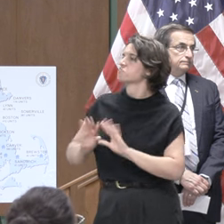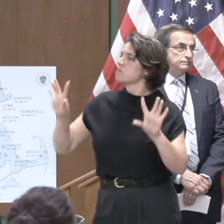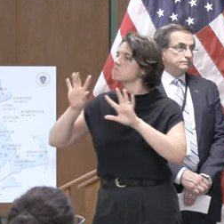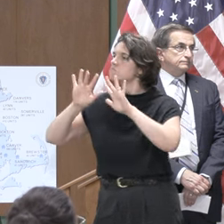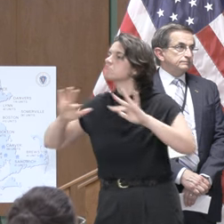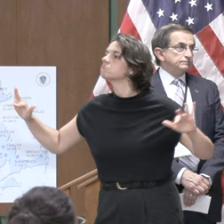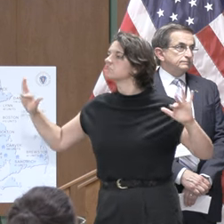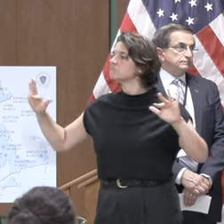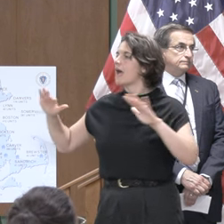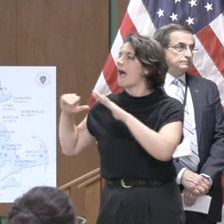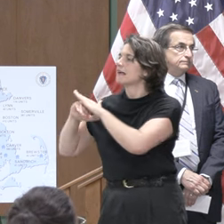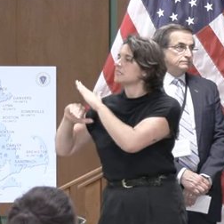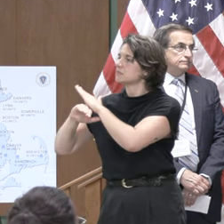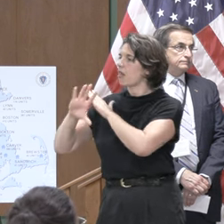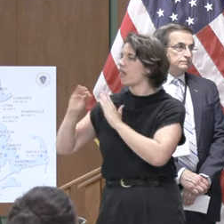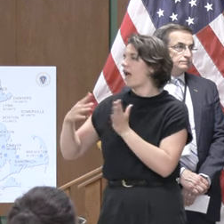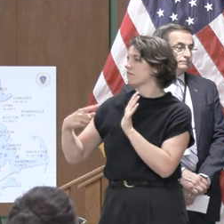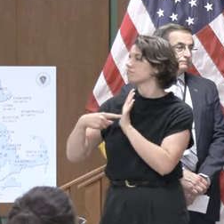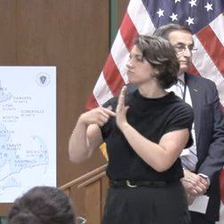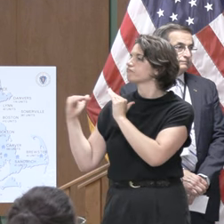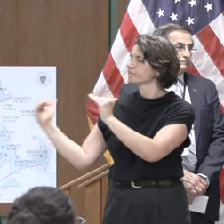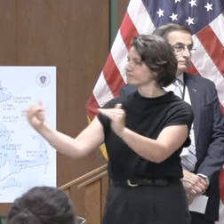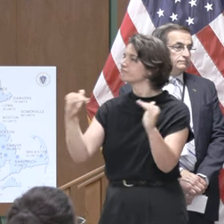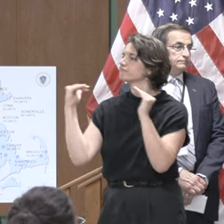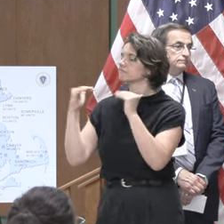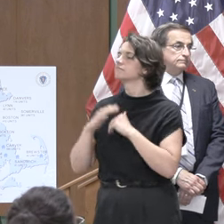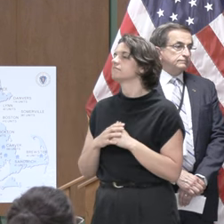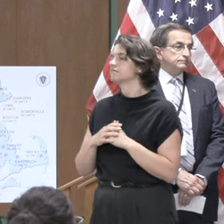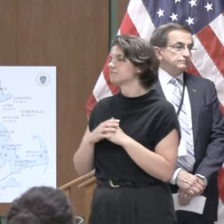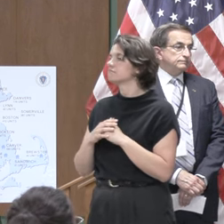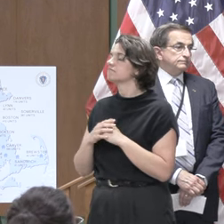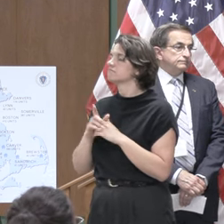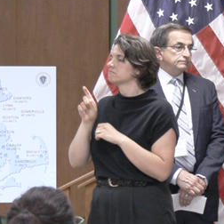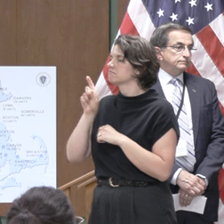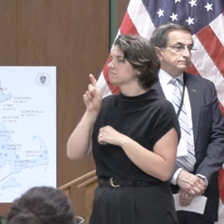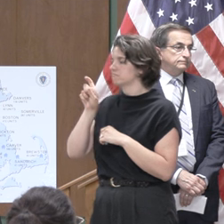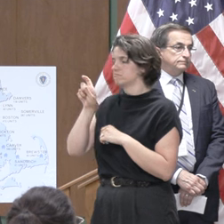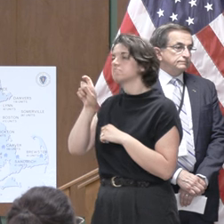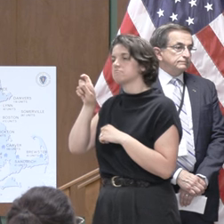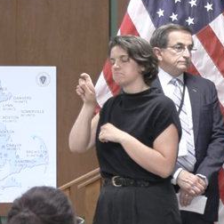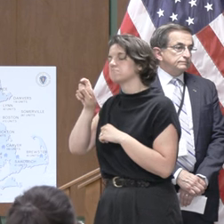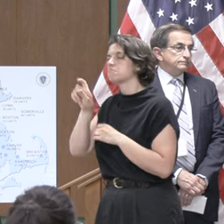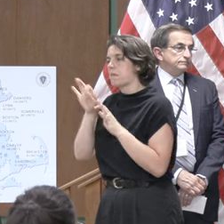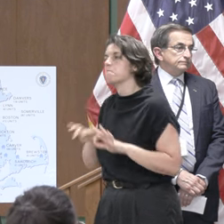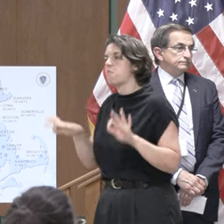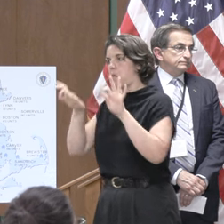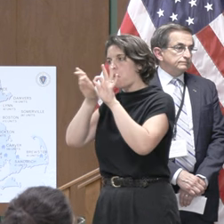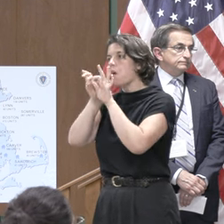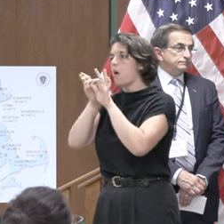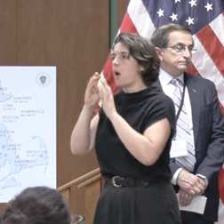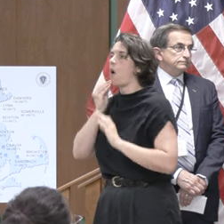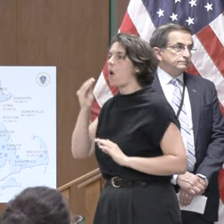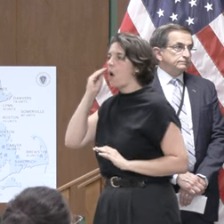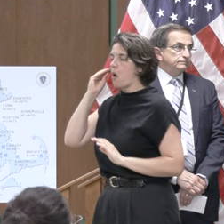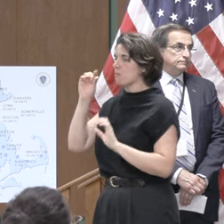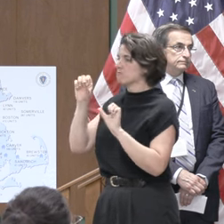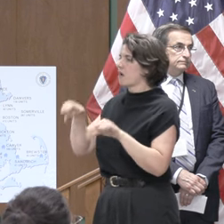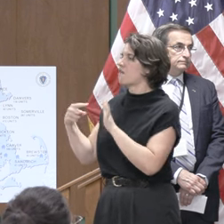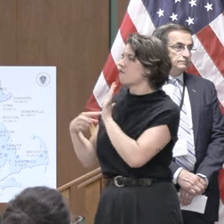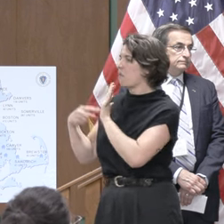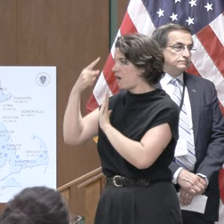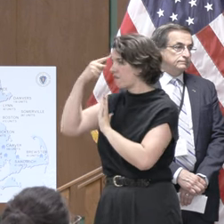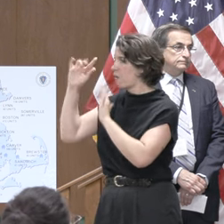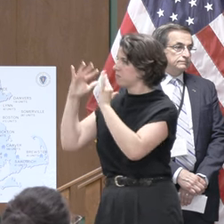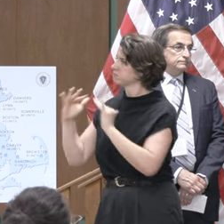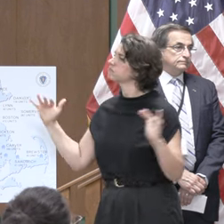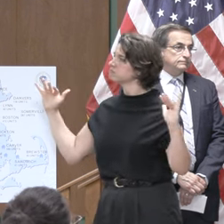that these homes that there are homes for every income bracket bracket the healy driscoll administration has committed